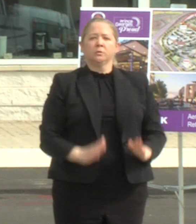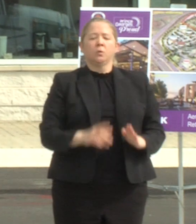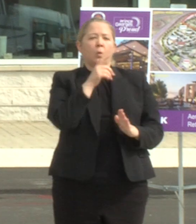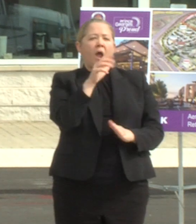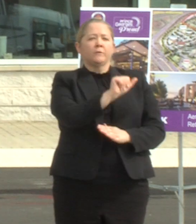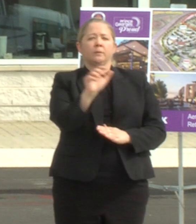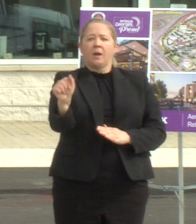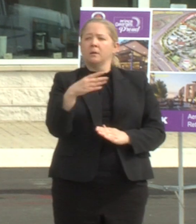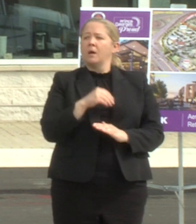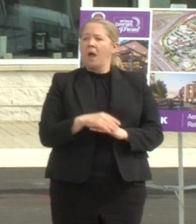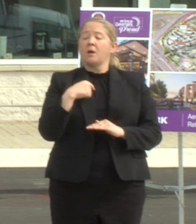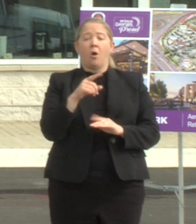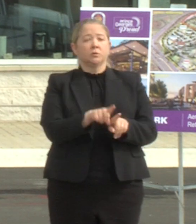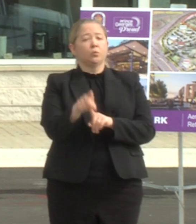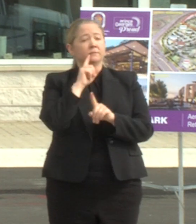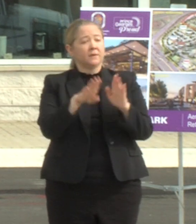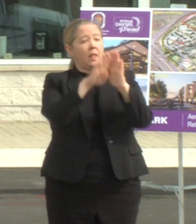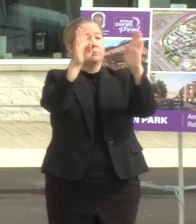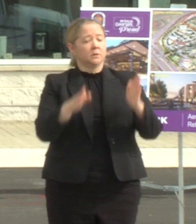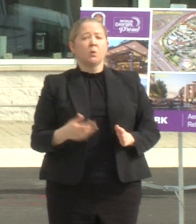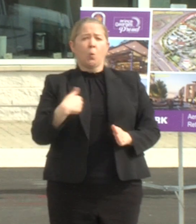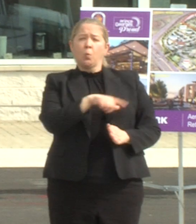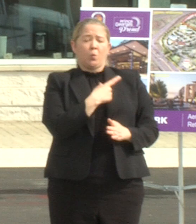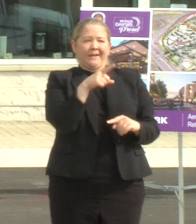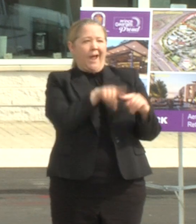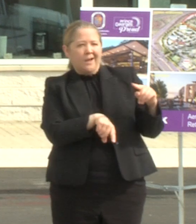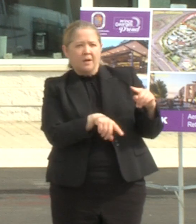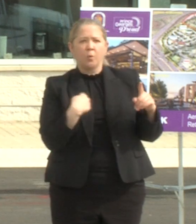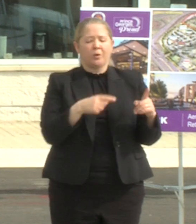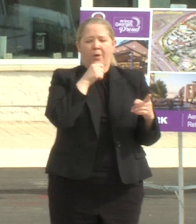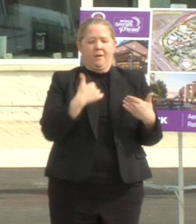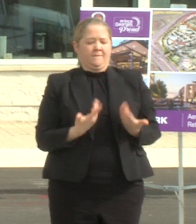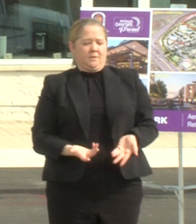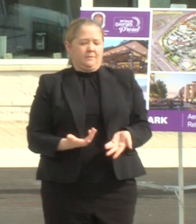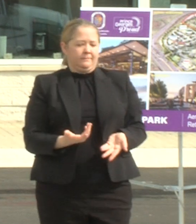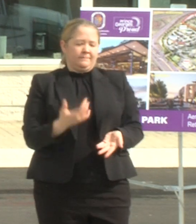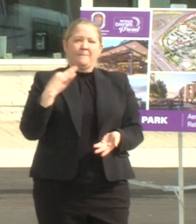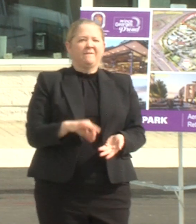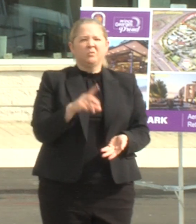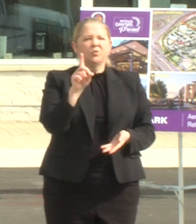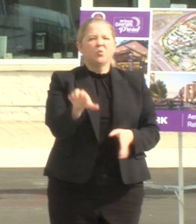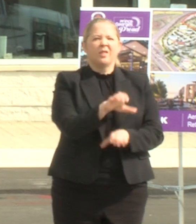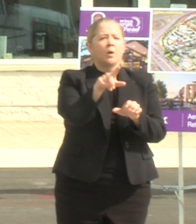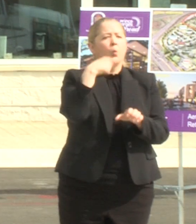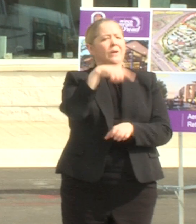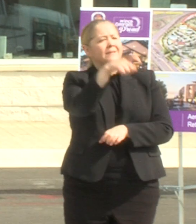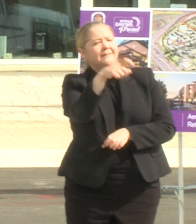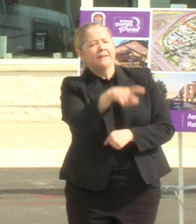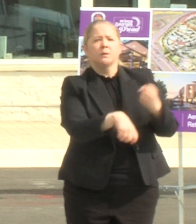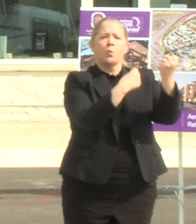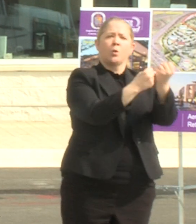and who happen to be developers we can't do that we don't have the luxury of doing that so we need the support of county